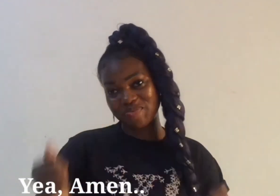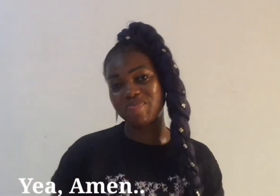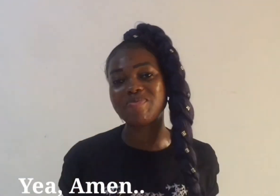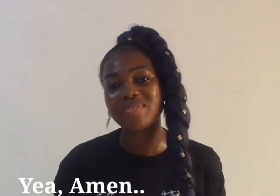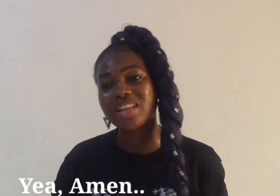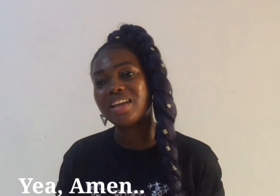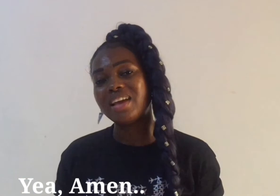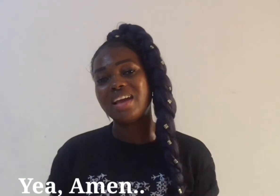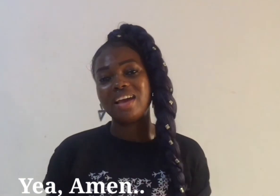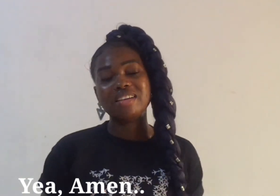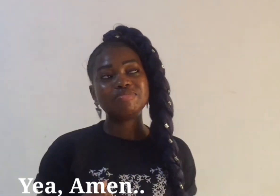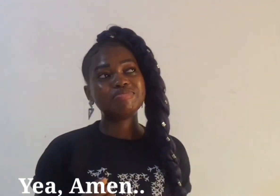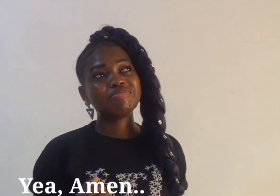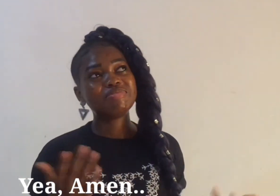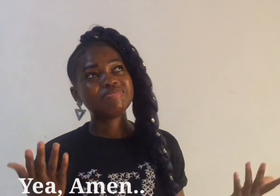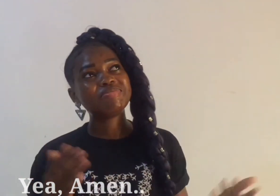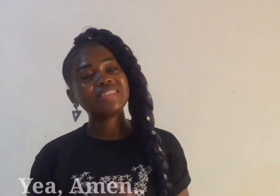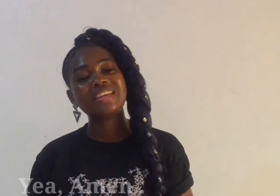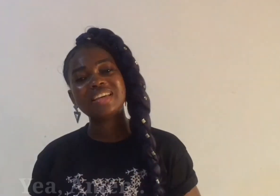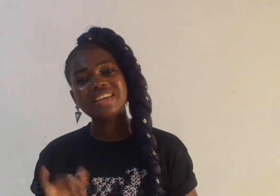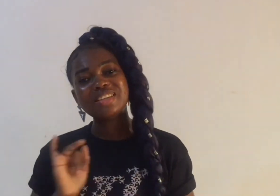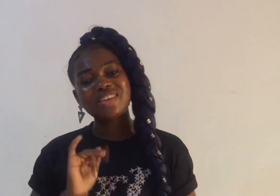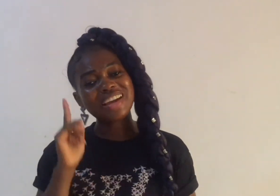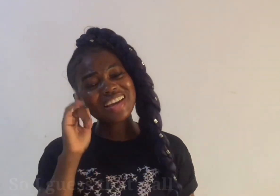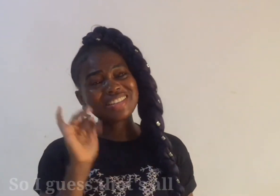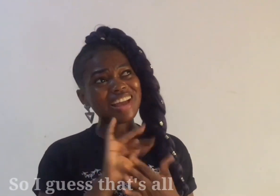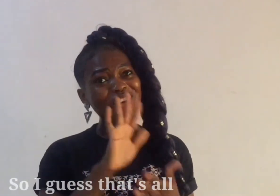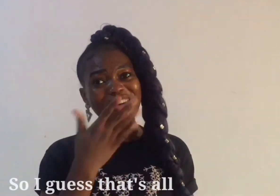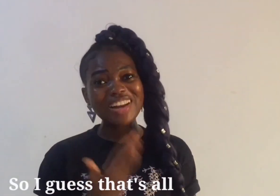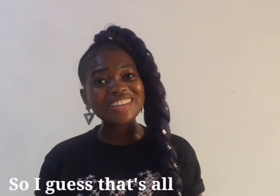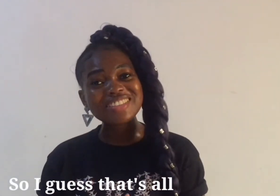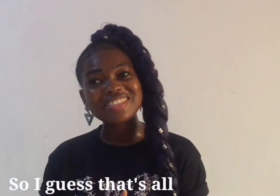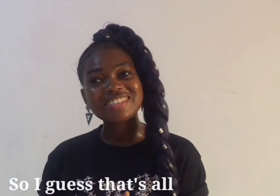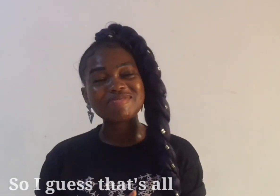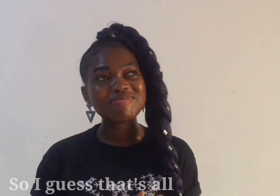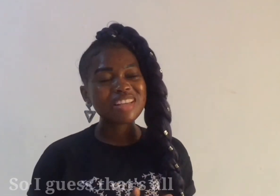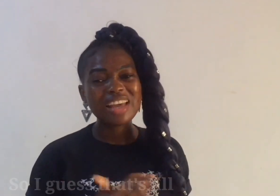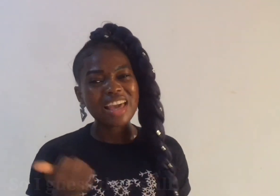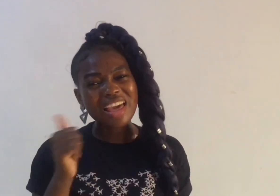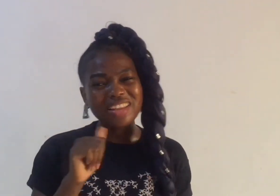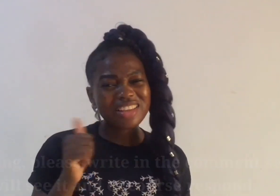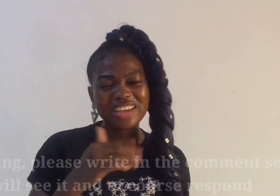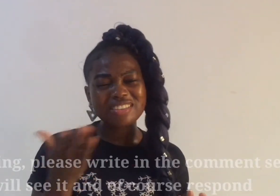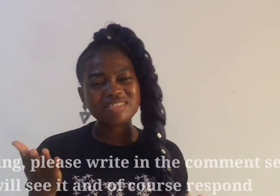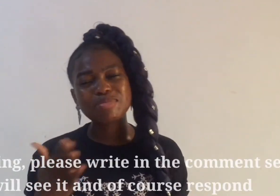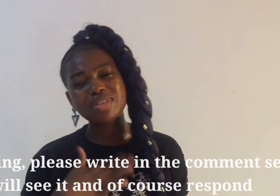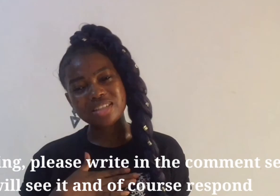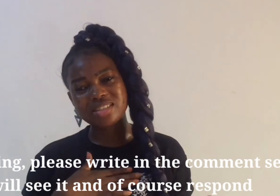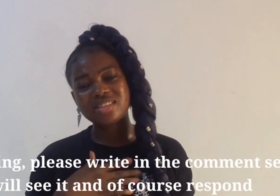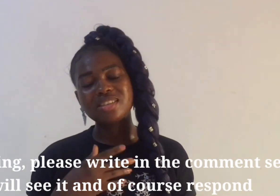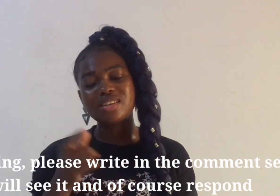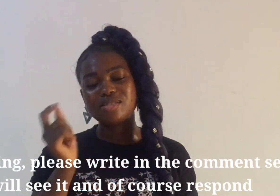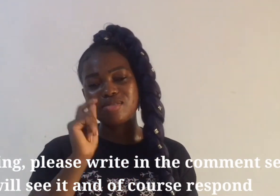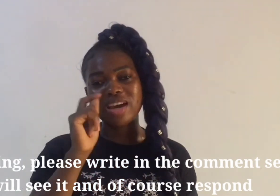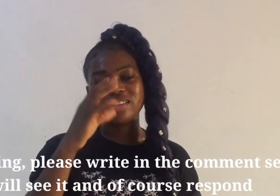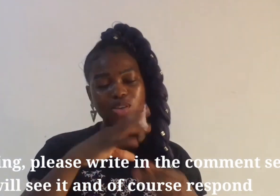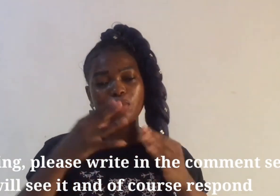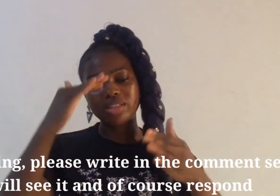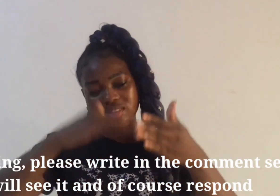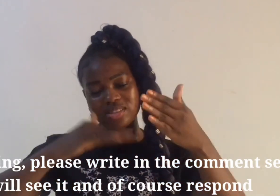so i guess that all anything please write comment